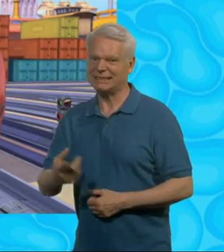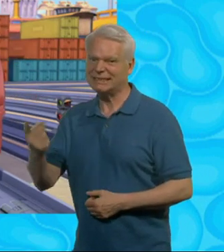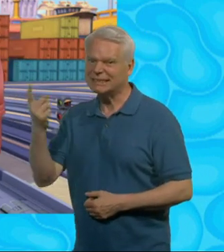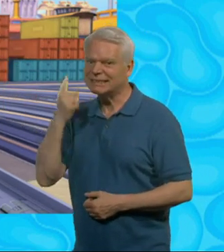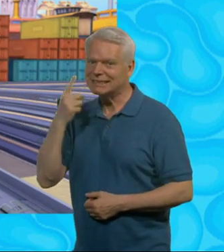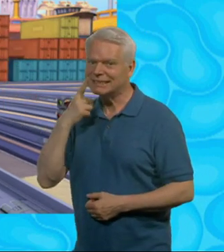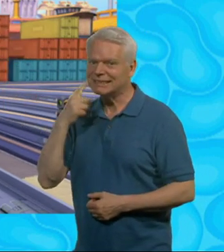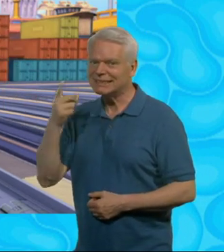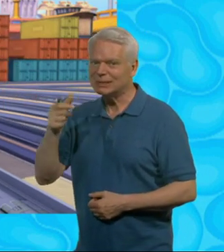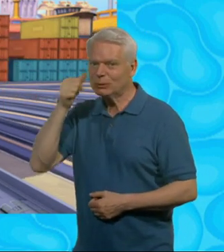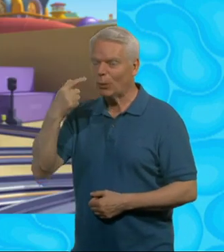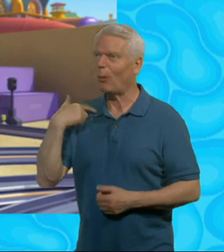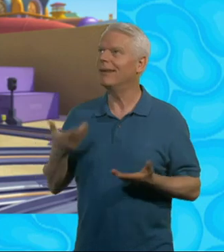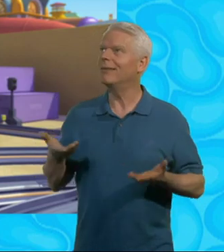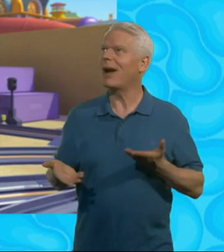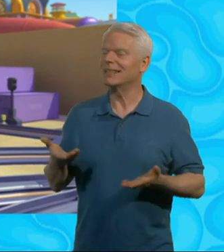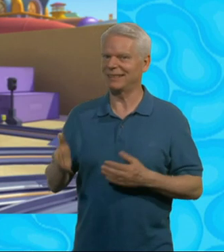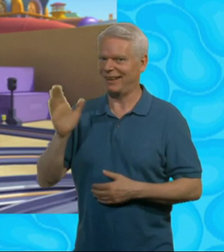day, Brewster. Your turn, Wilson.